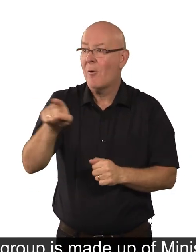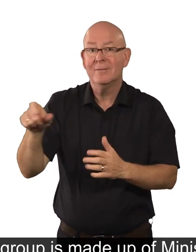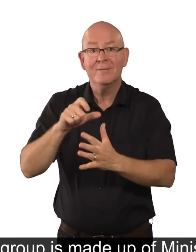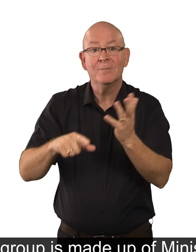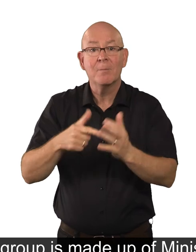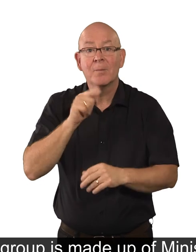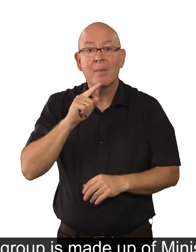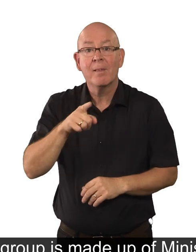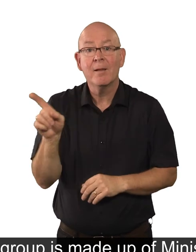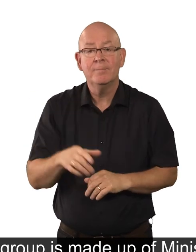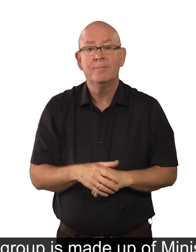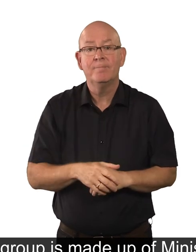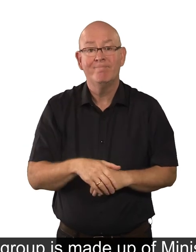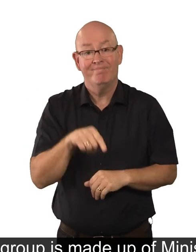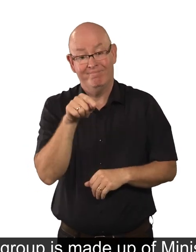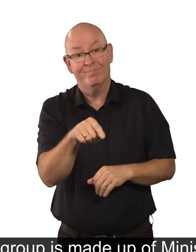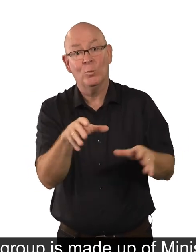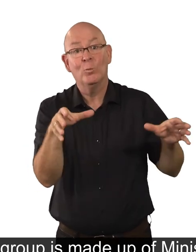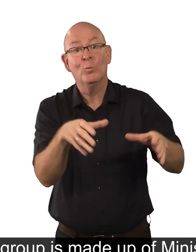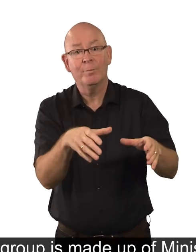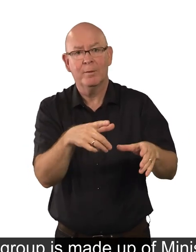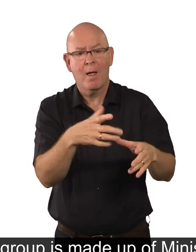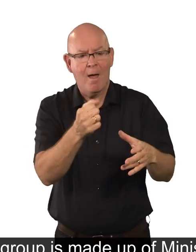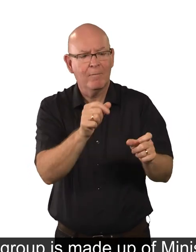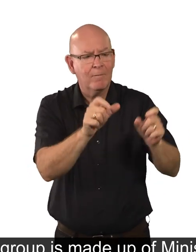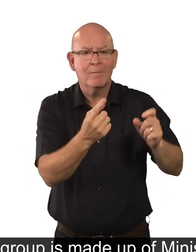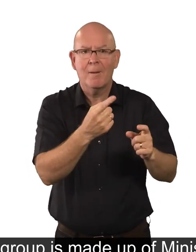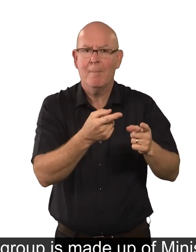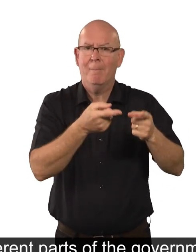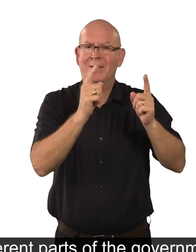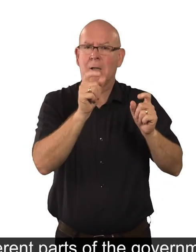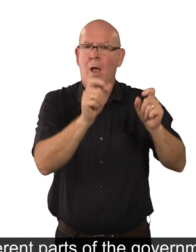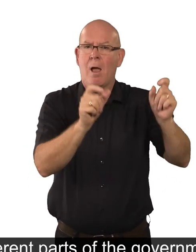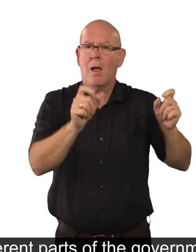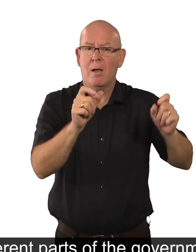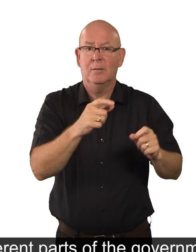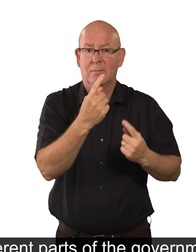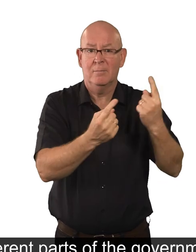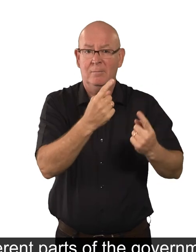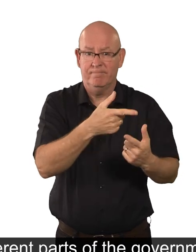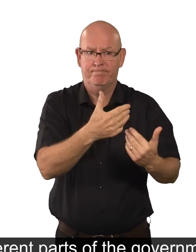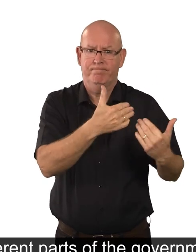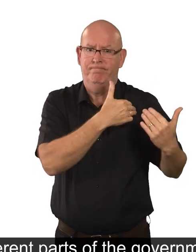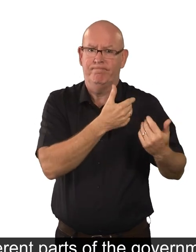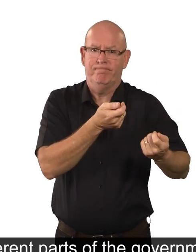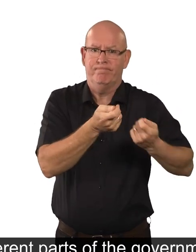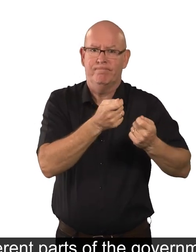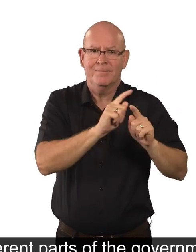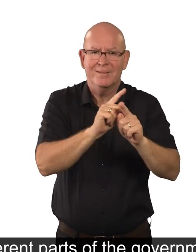This group is made up of ministers, who are the people in charge of different parts of the Government, for